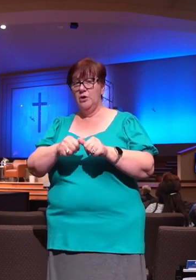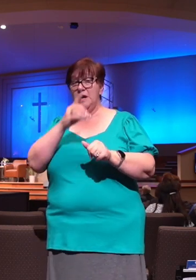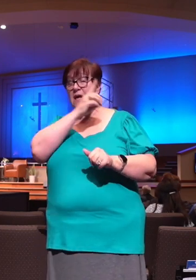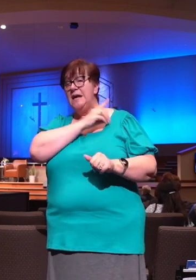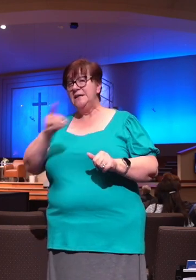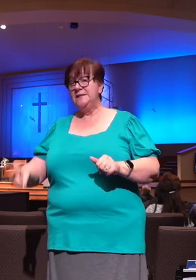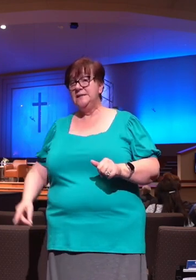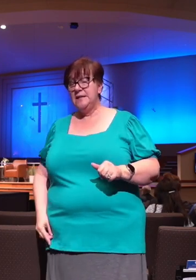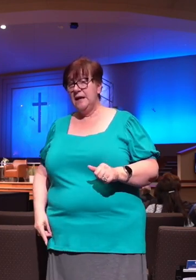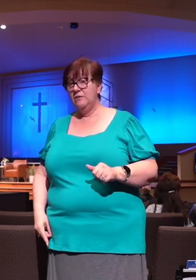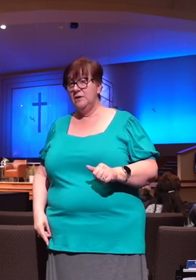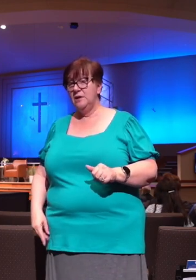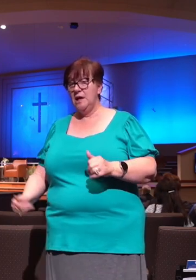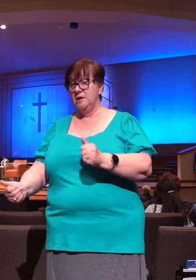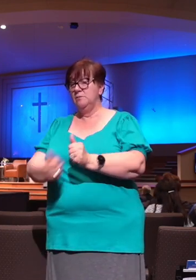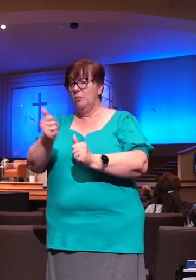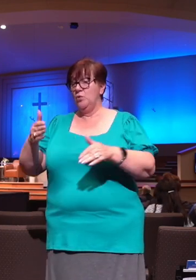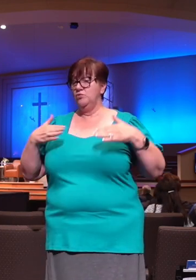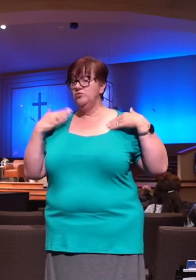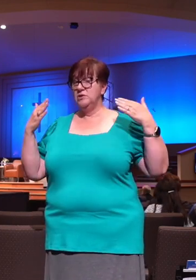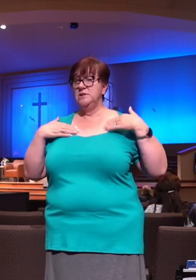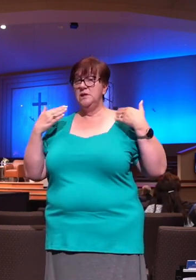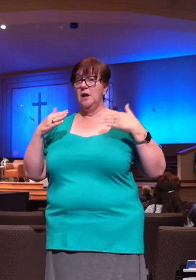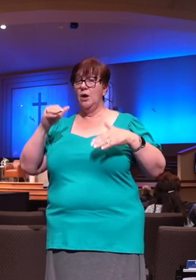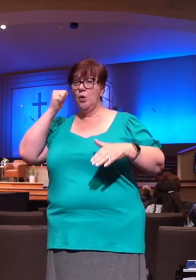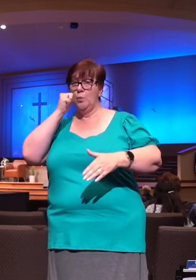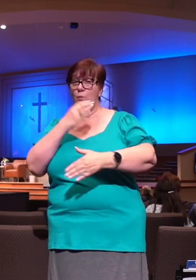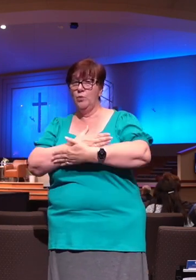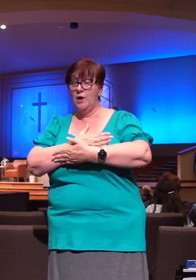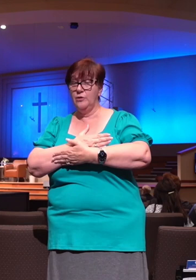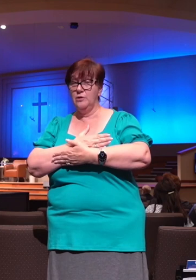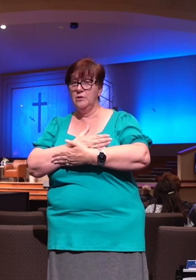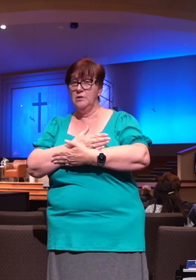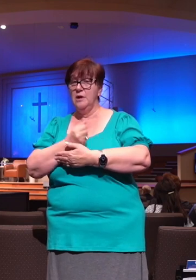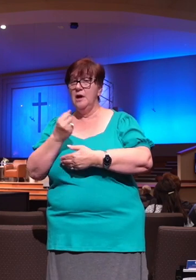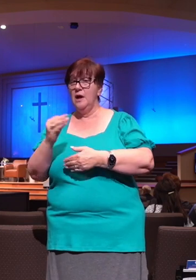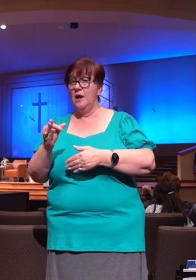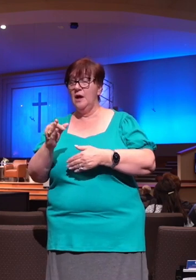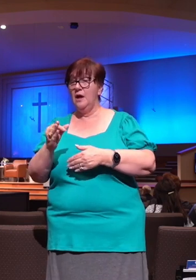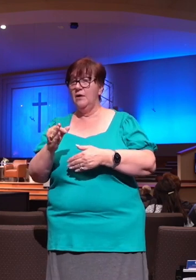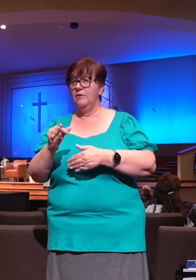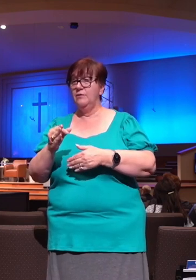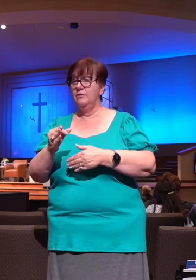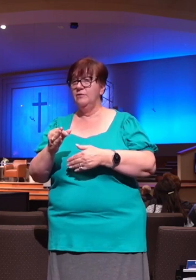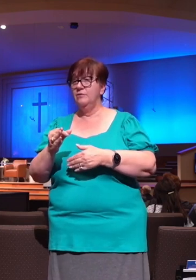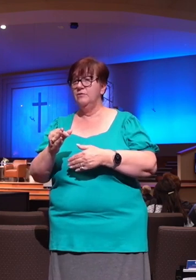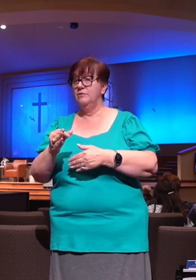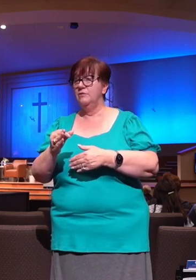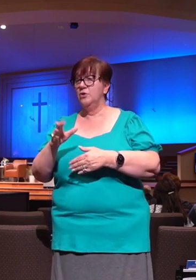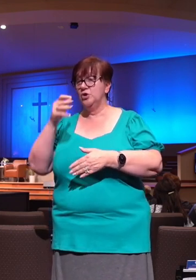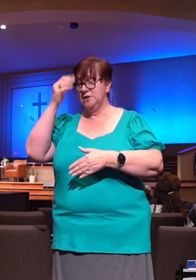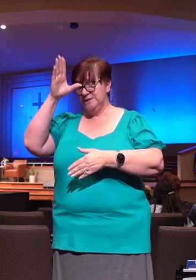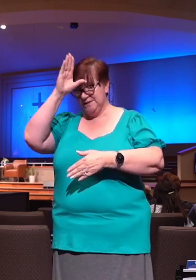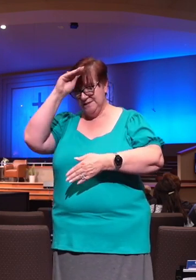earthly inheritance. But what David understands is I have not an earthly inheritance. I have a godly